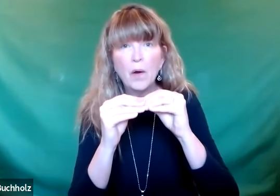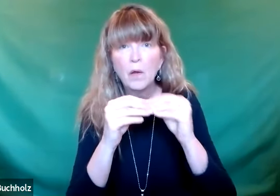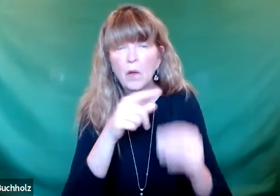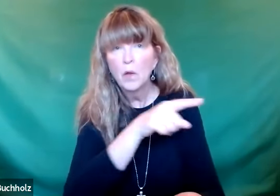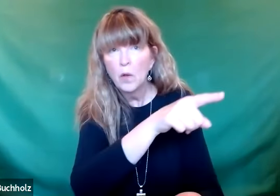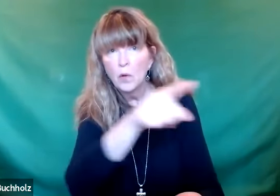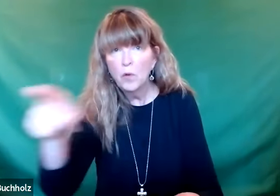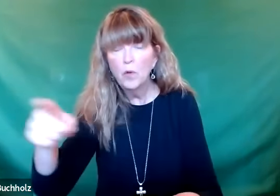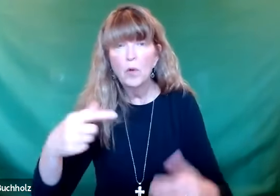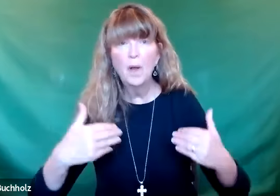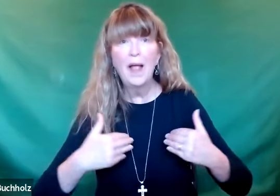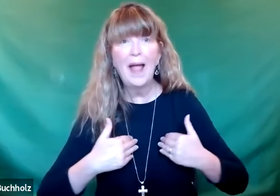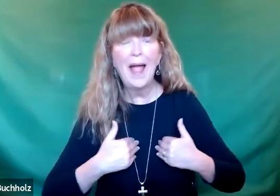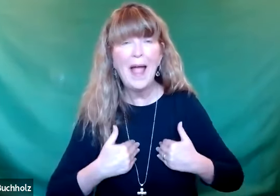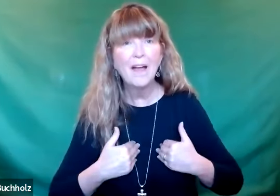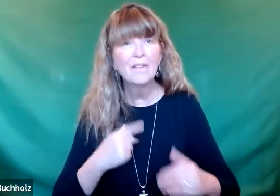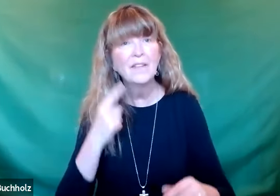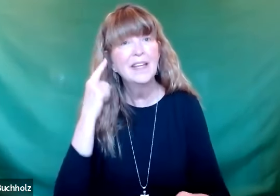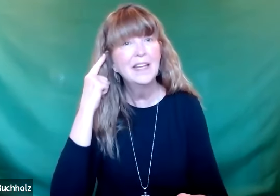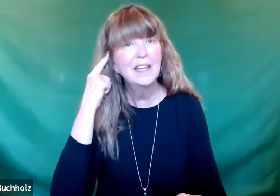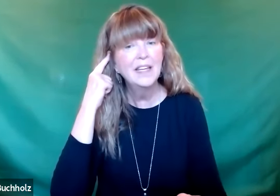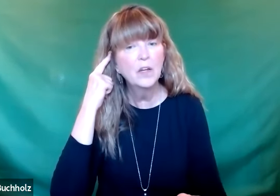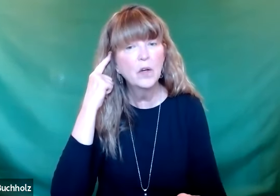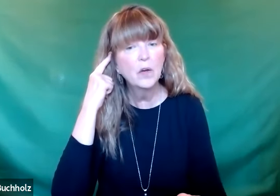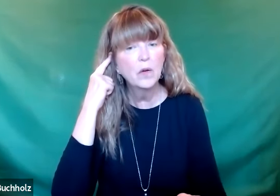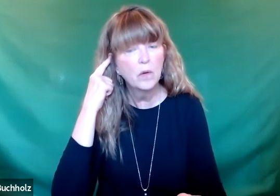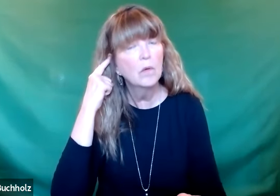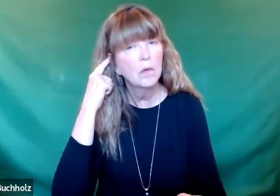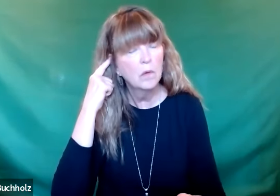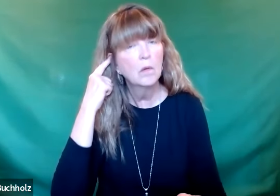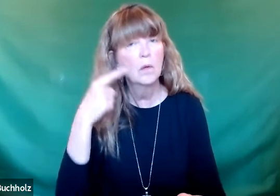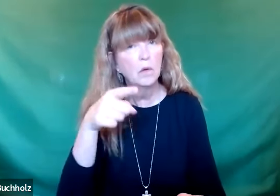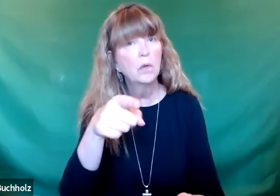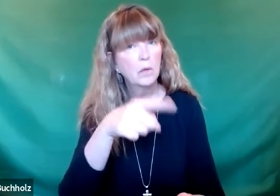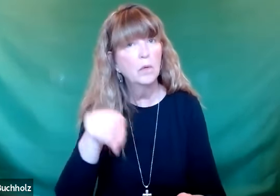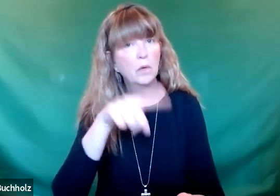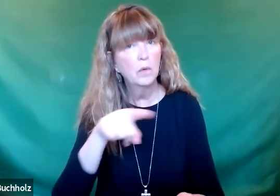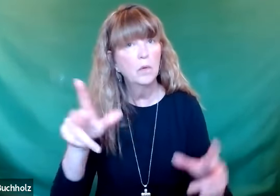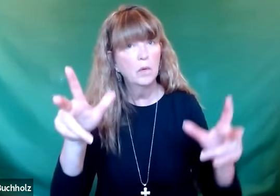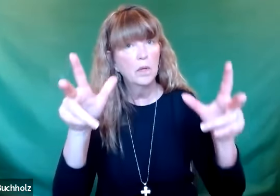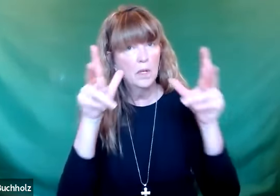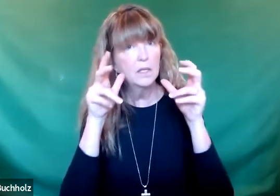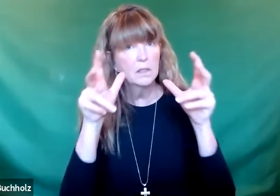sixty or thirty times more than what was planted. Those of you who have ears,